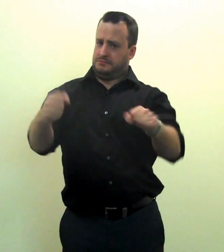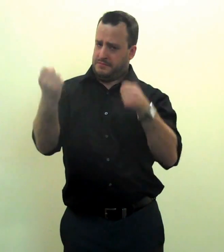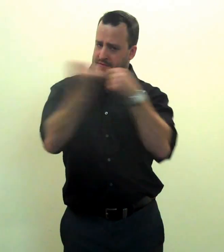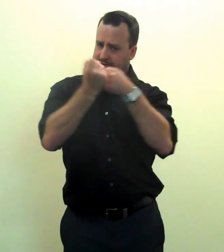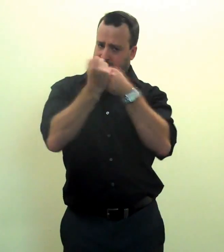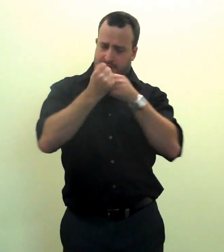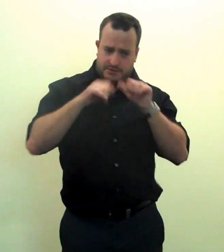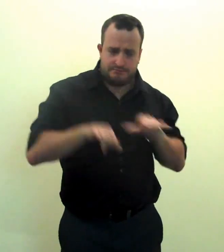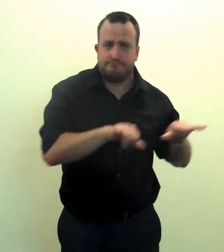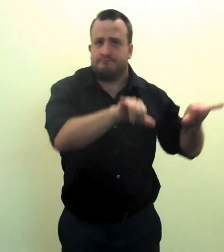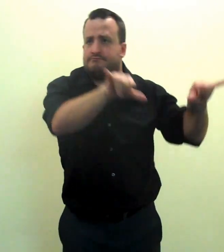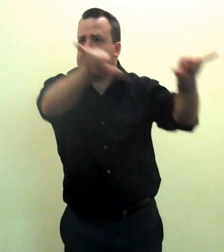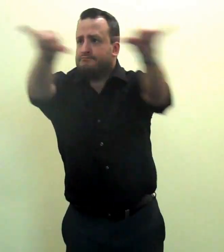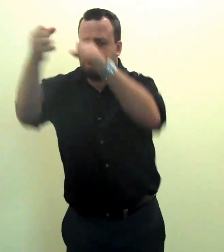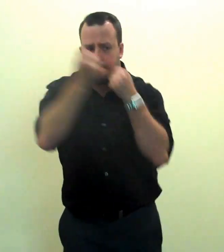systems advocacy issues.